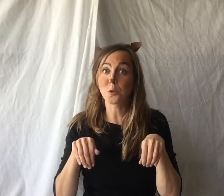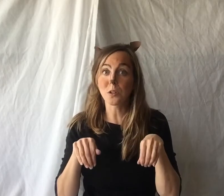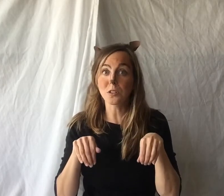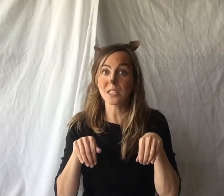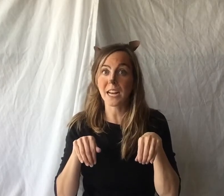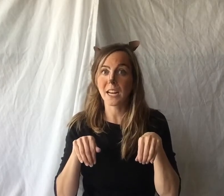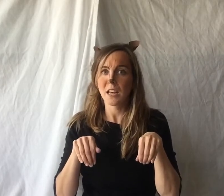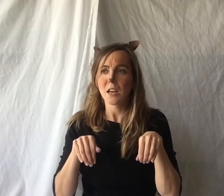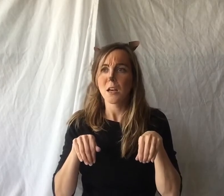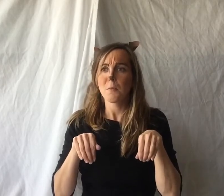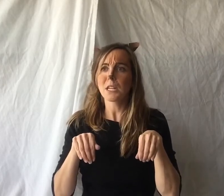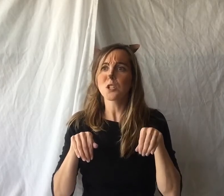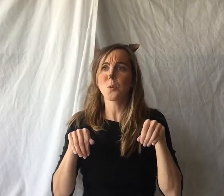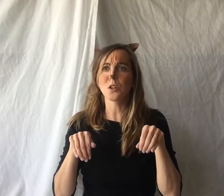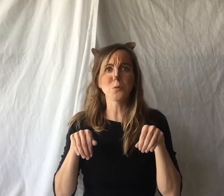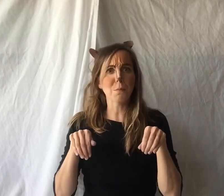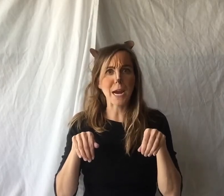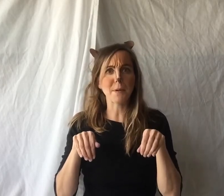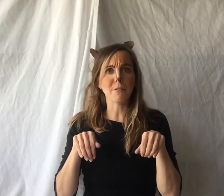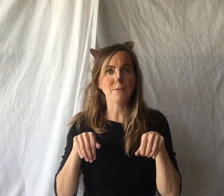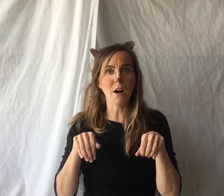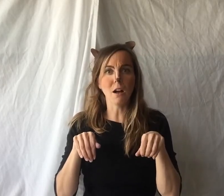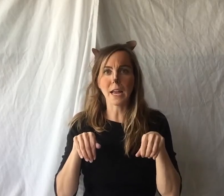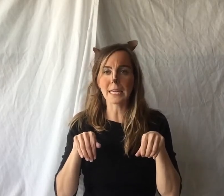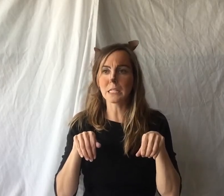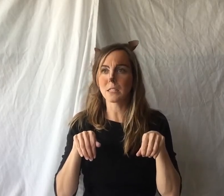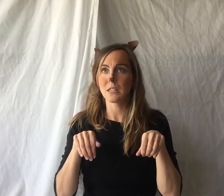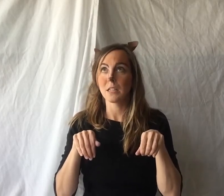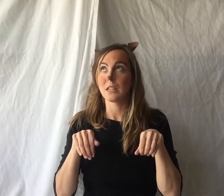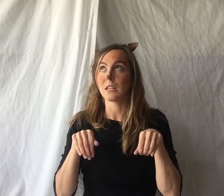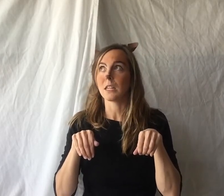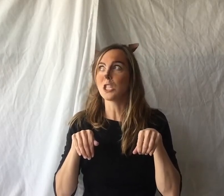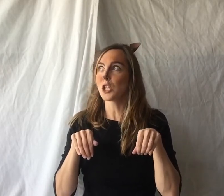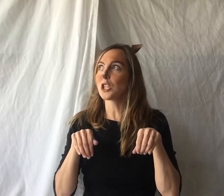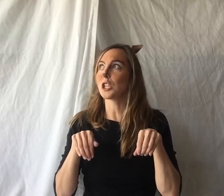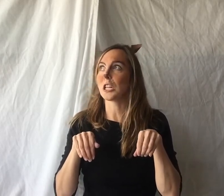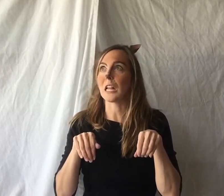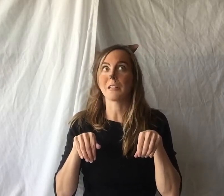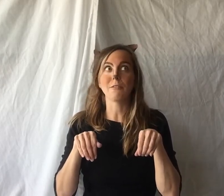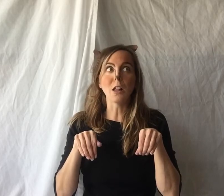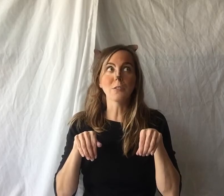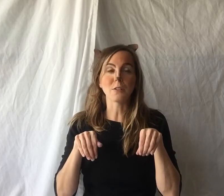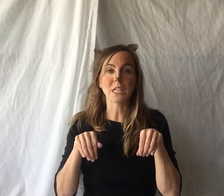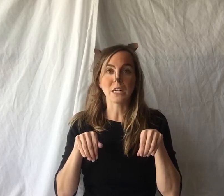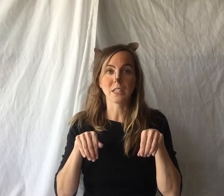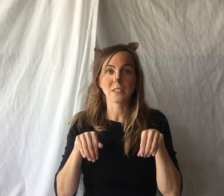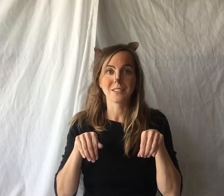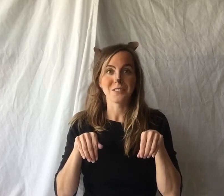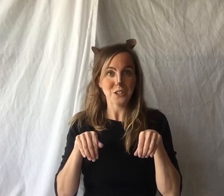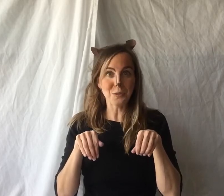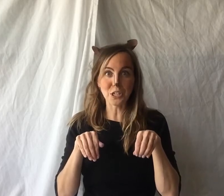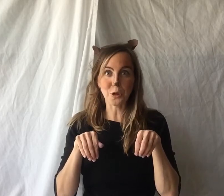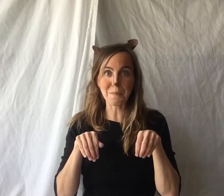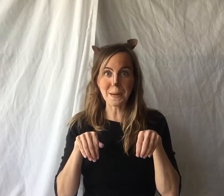squirrels today because squirrels remind me of fall and it's it's starting to look a lot like fall around here do you want to join me